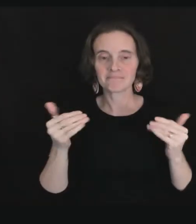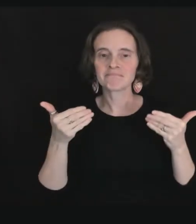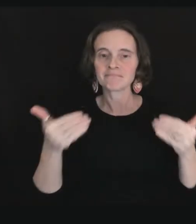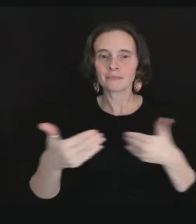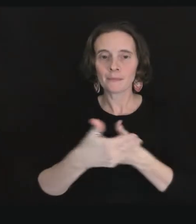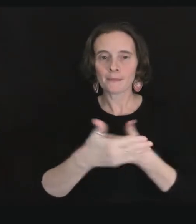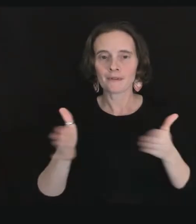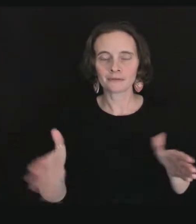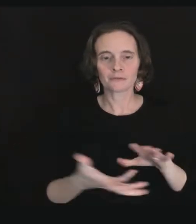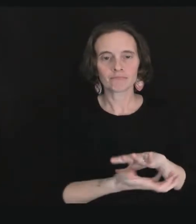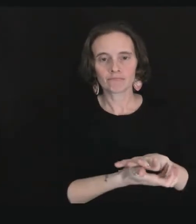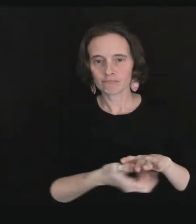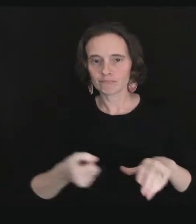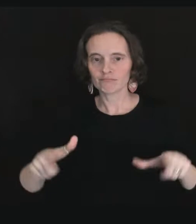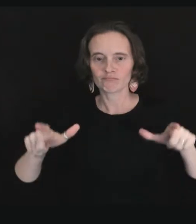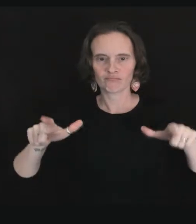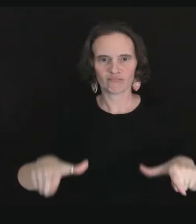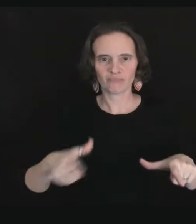Open the box.